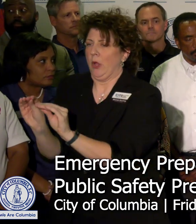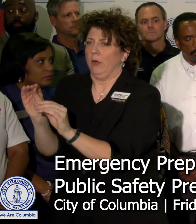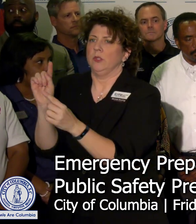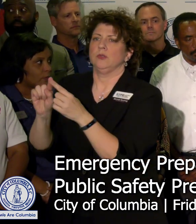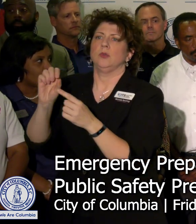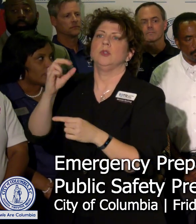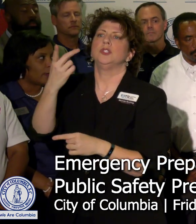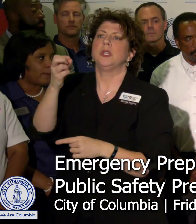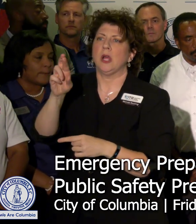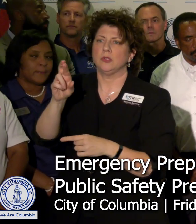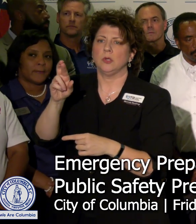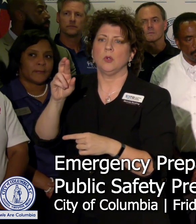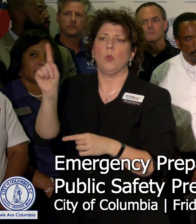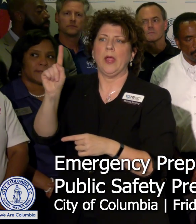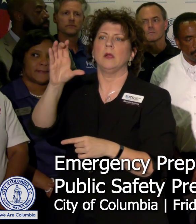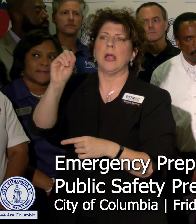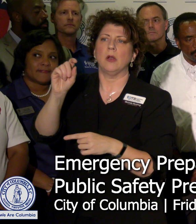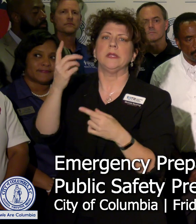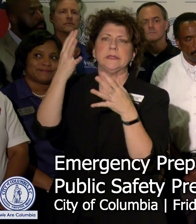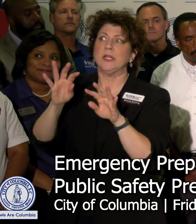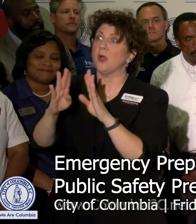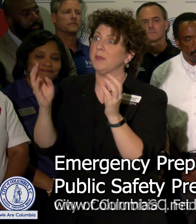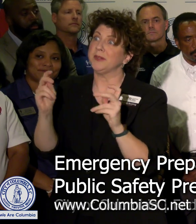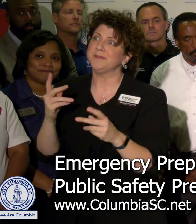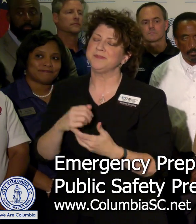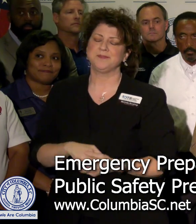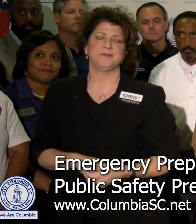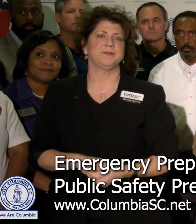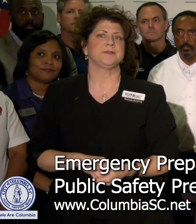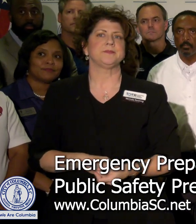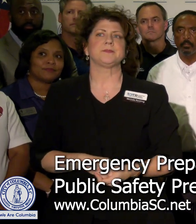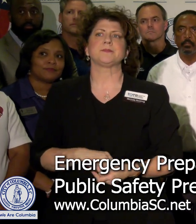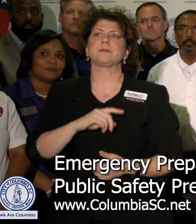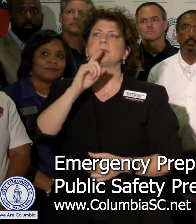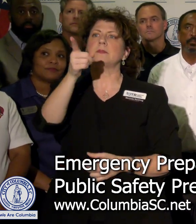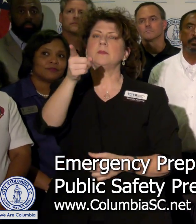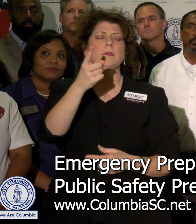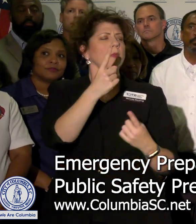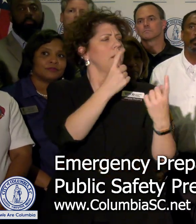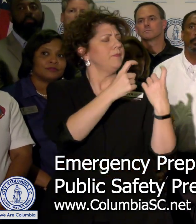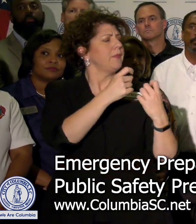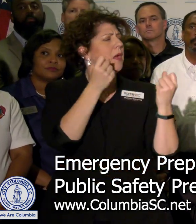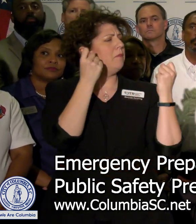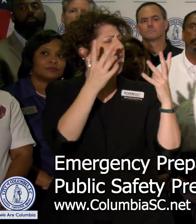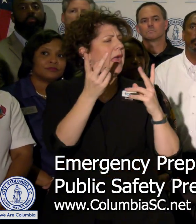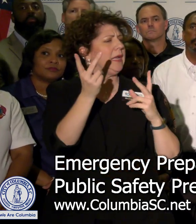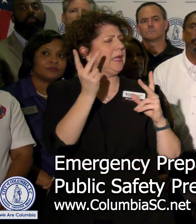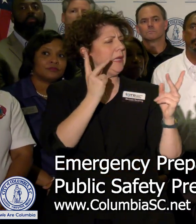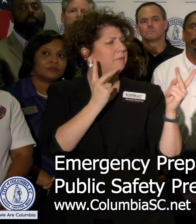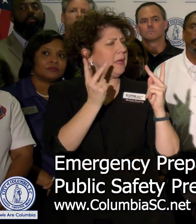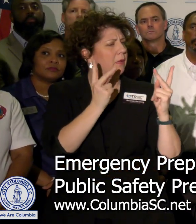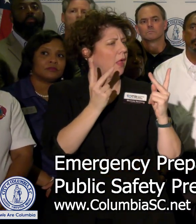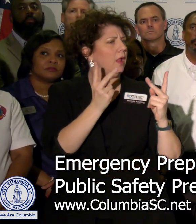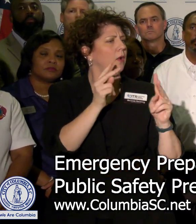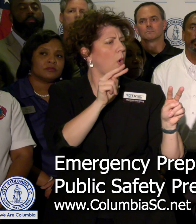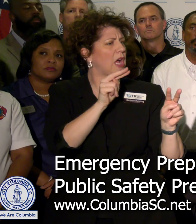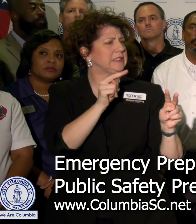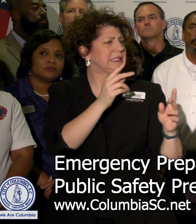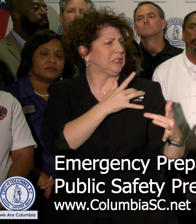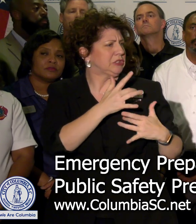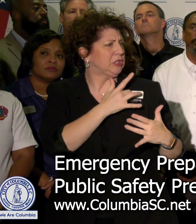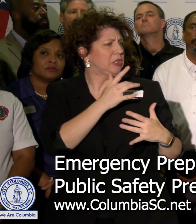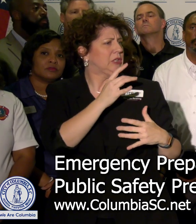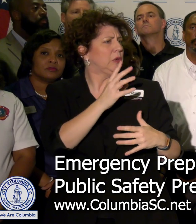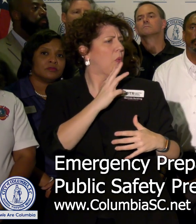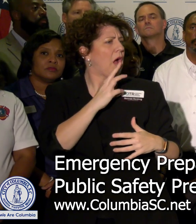county makes available to us. A number of viewers have brought up concerns about the Columbia Canal, status